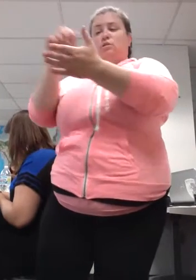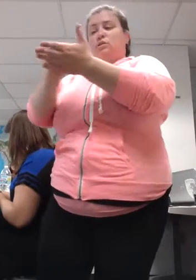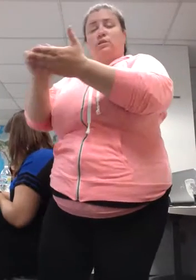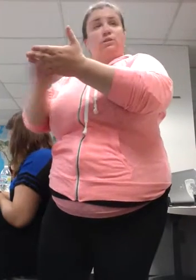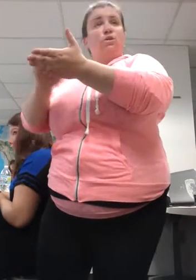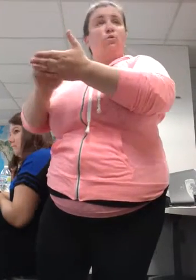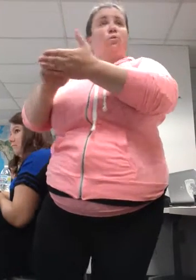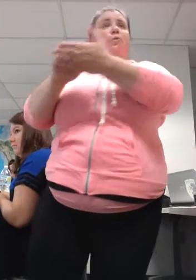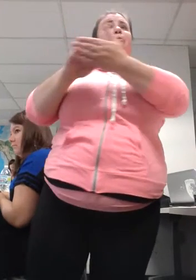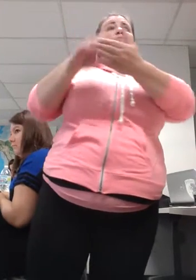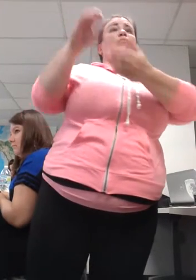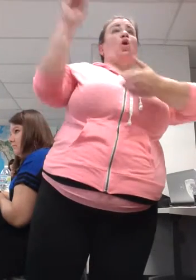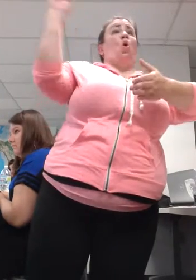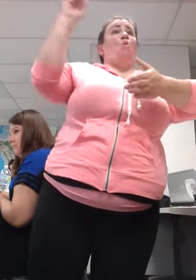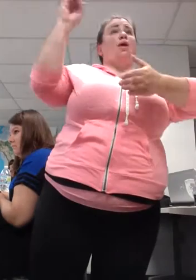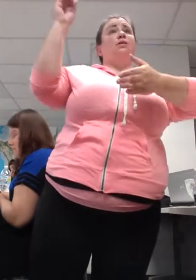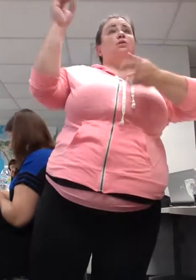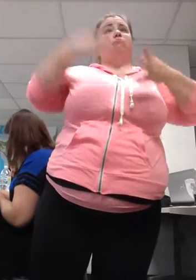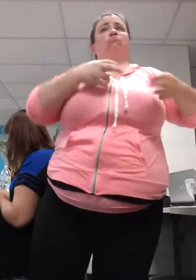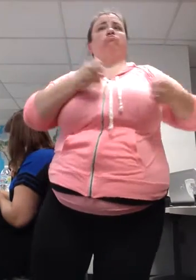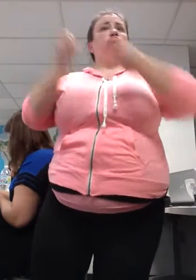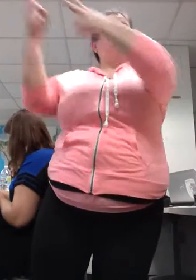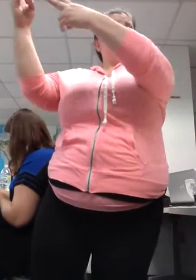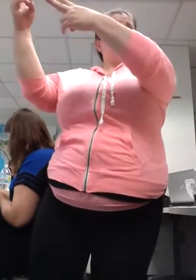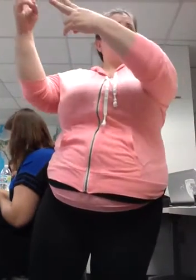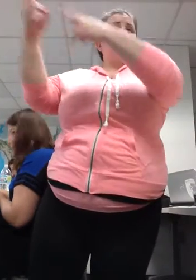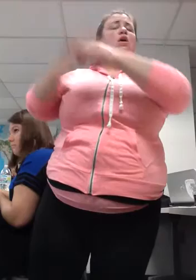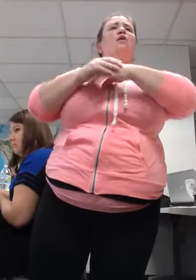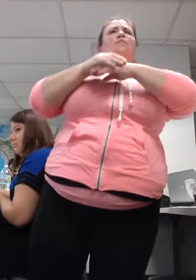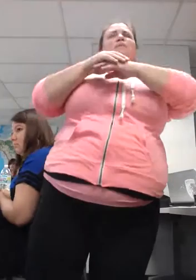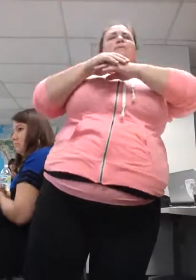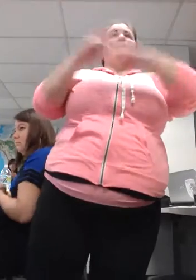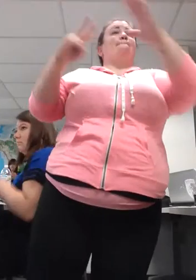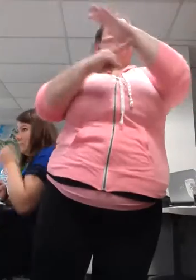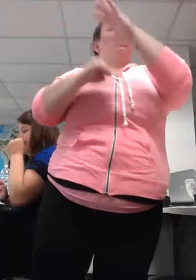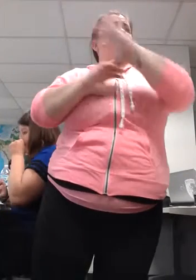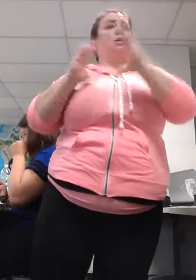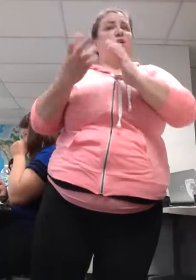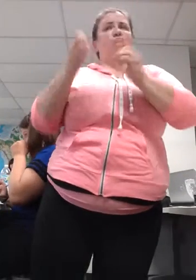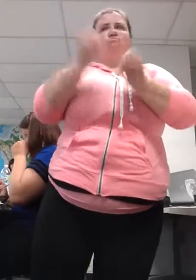put it up on Oasis in the Bridge class so that you can print it or get it